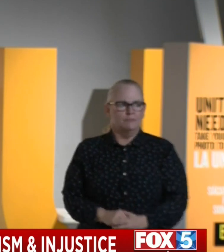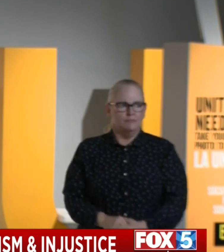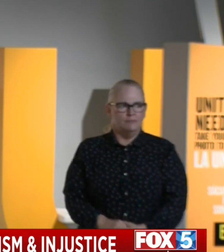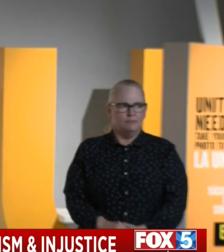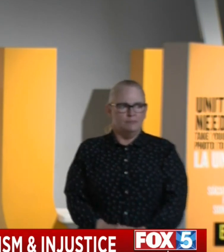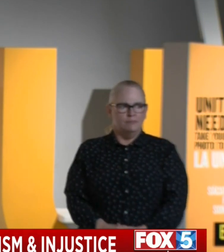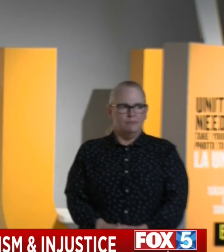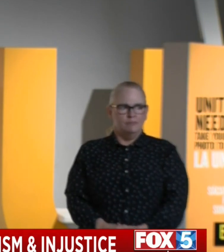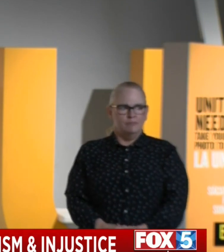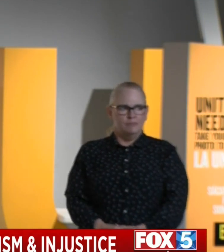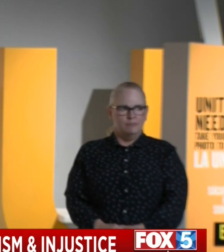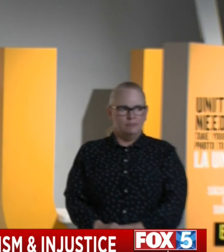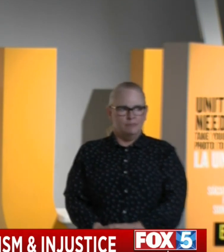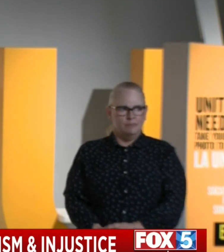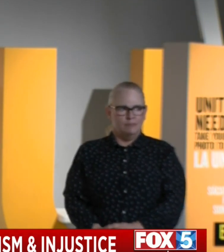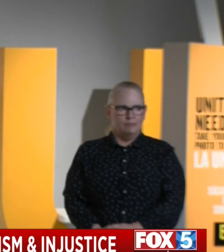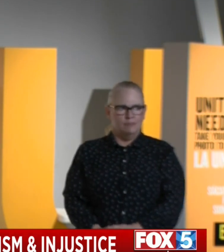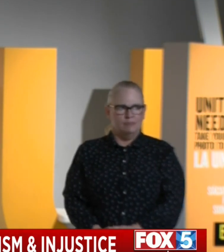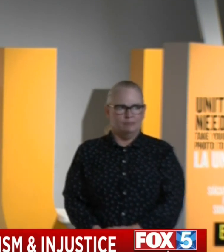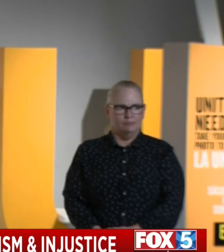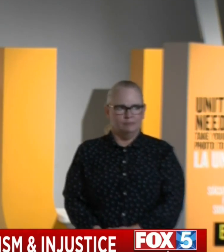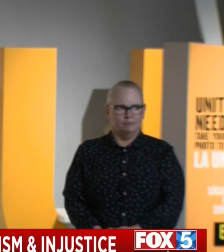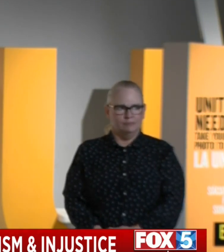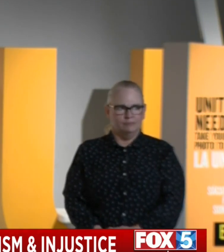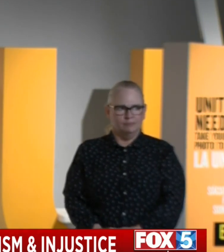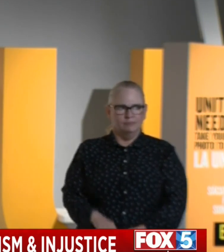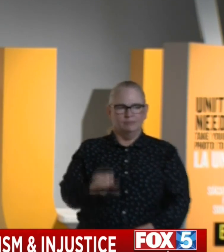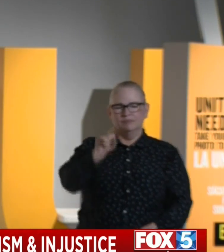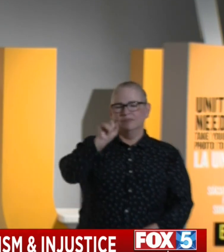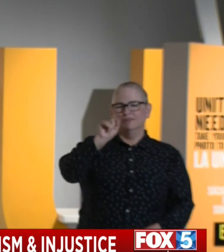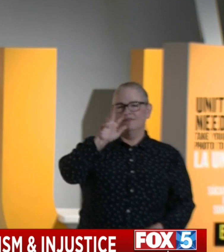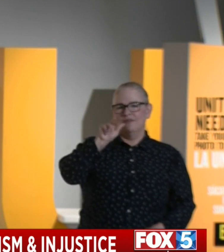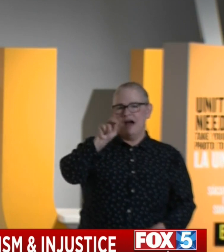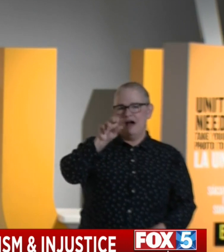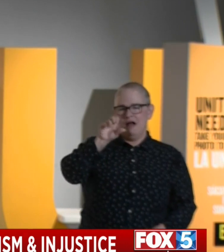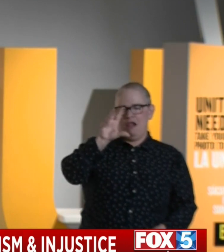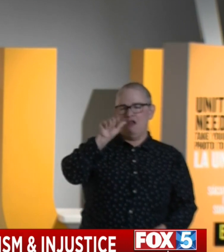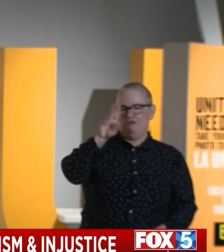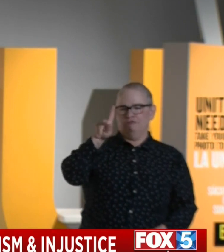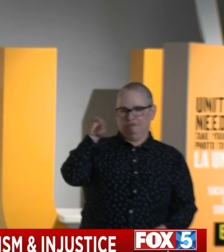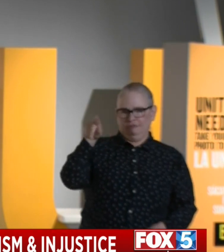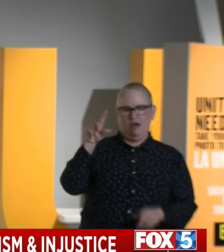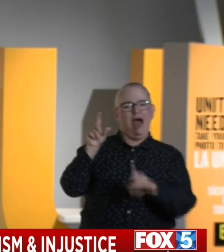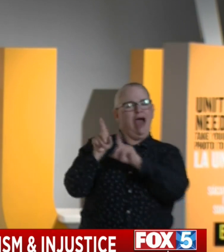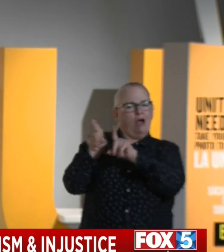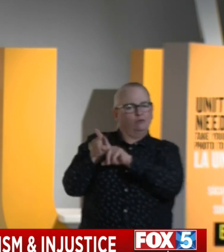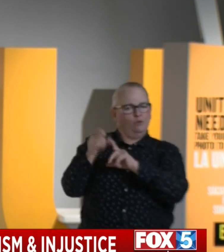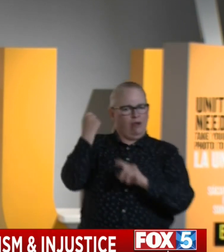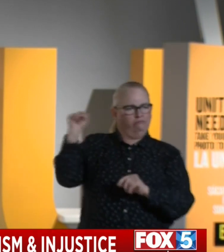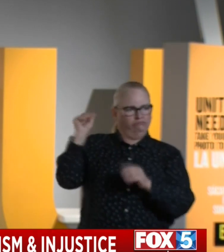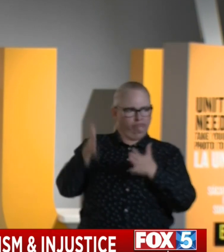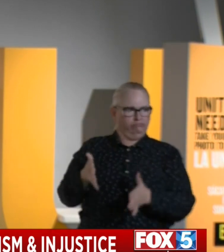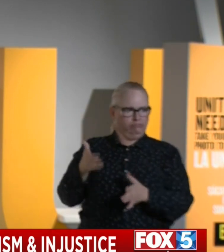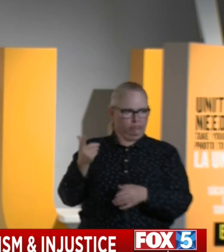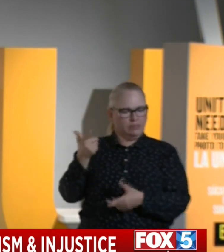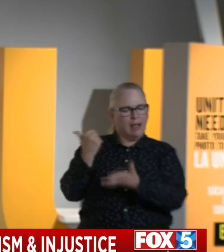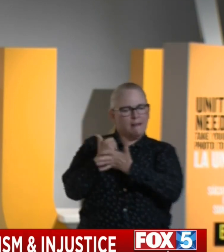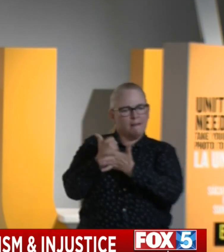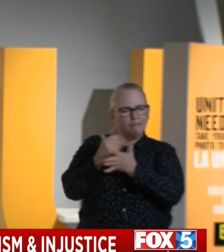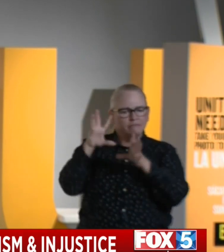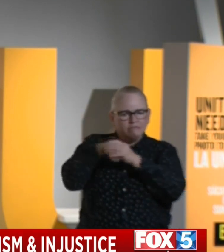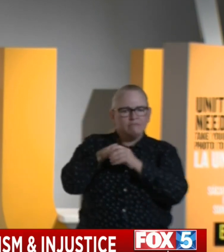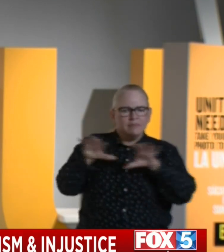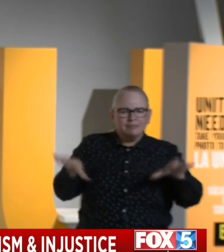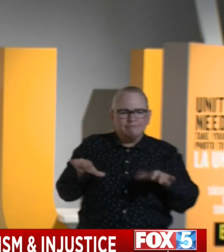here in the Sacramento region who also was working to clean up graffiti on the side of a state building. Both of us turned